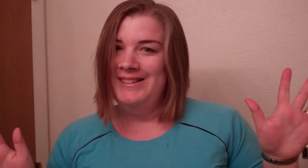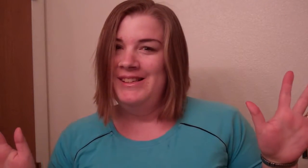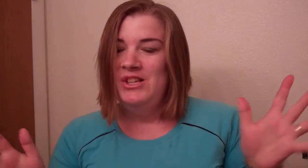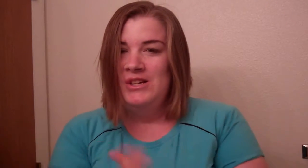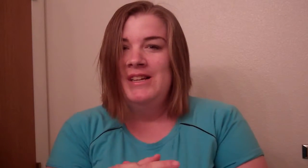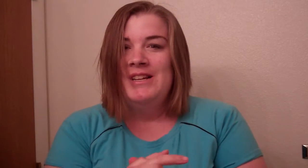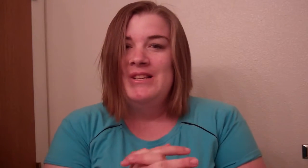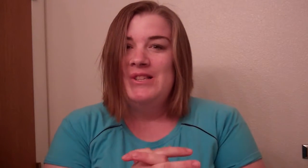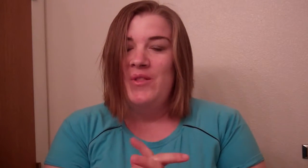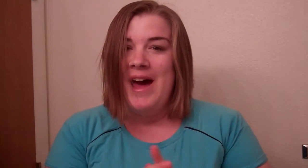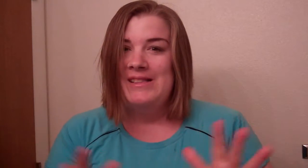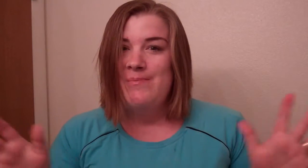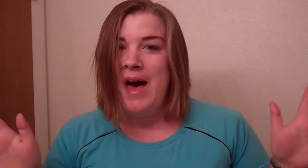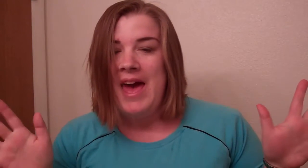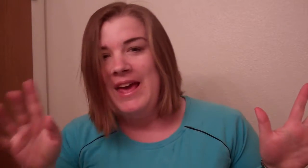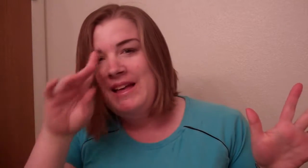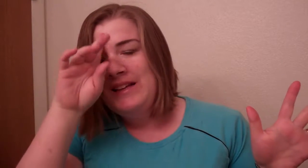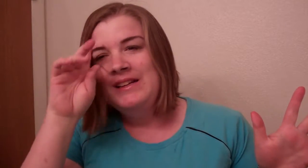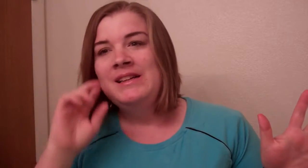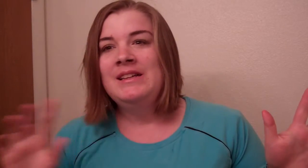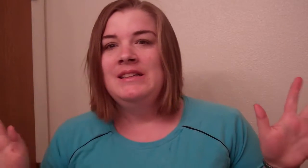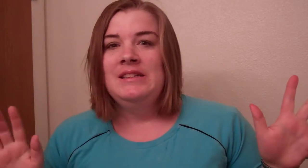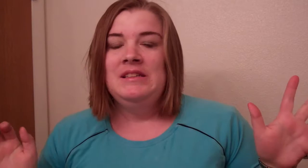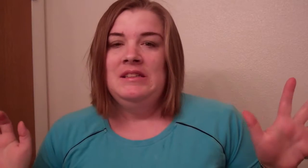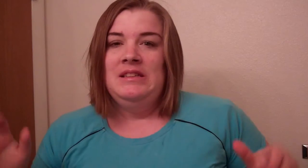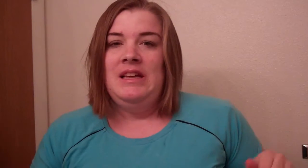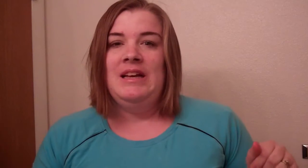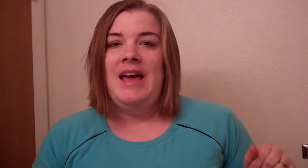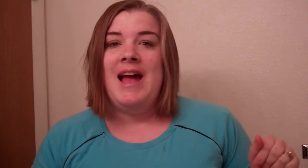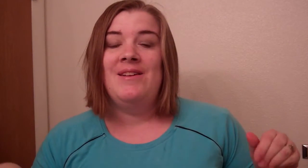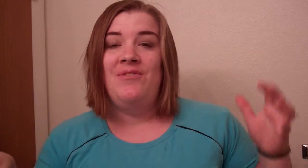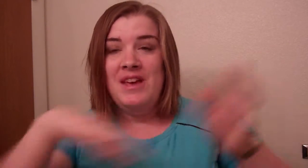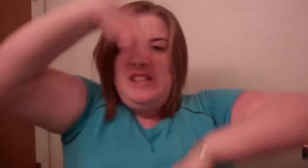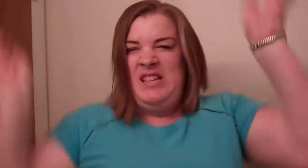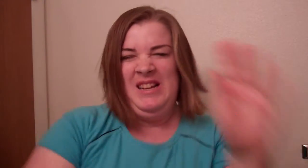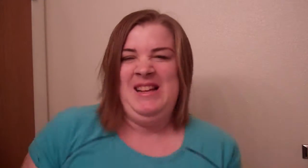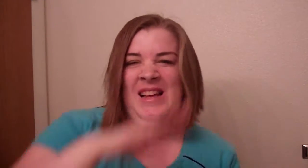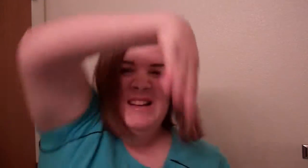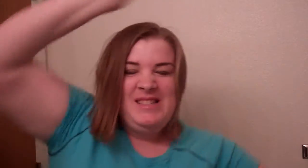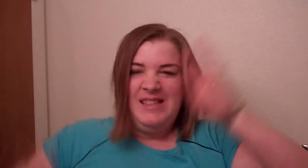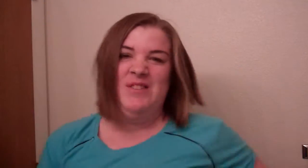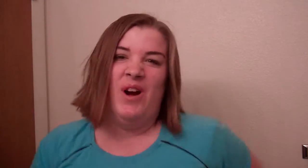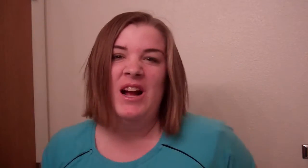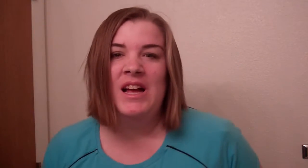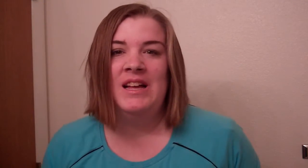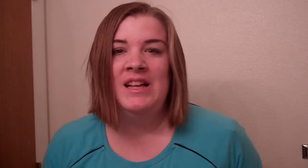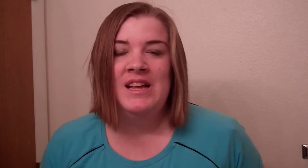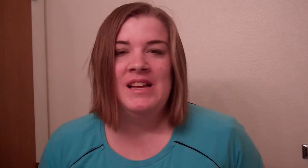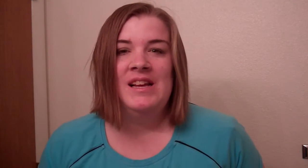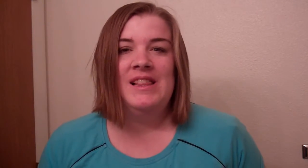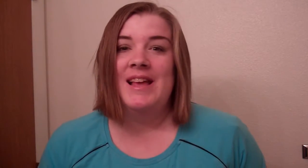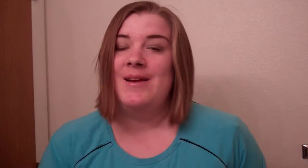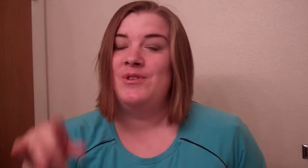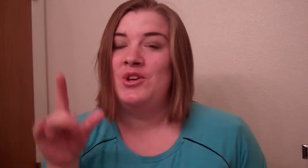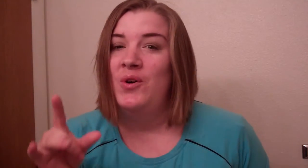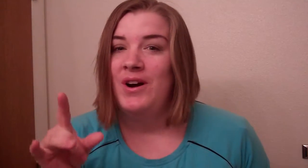so that's my and if this doesn't work then I'm sure